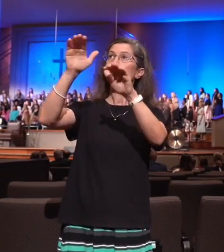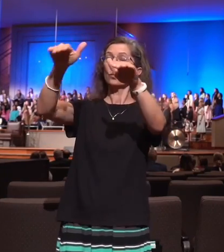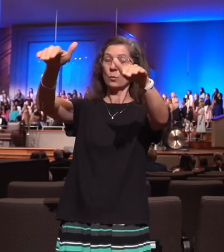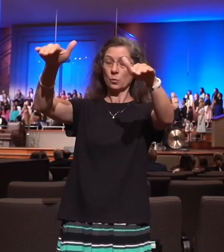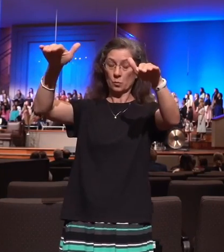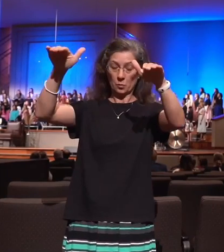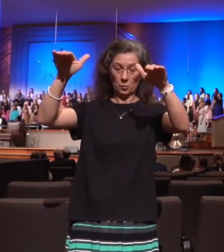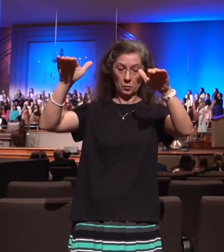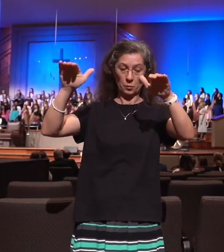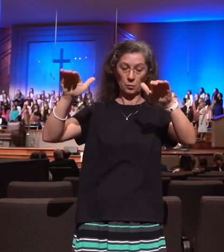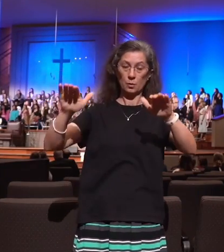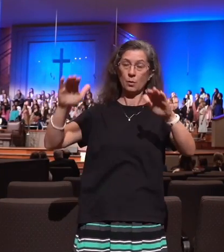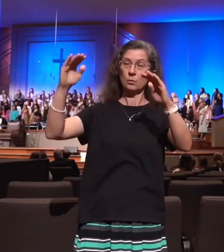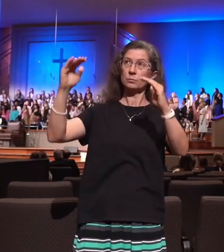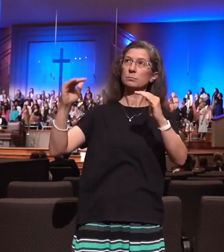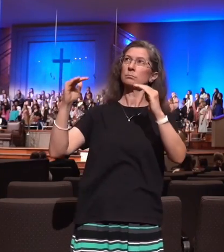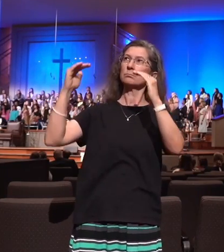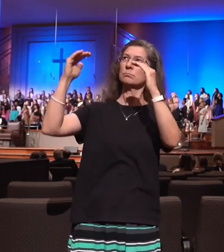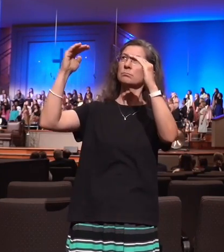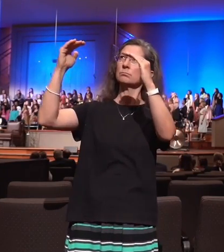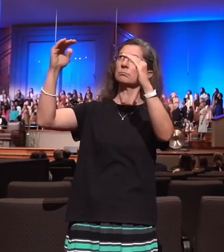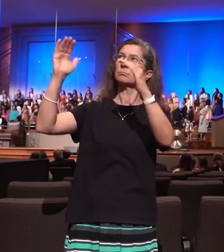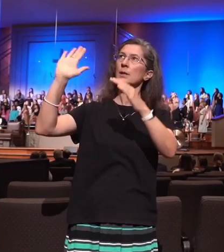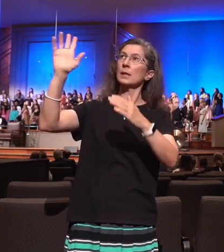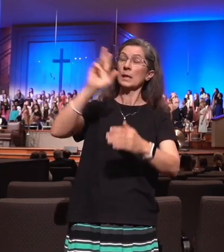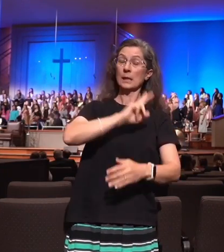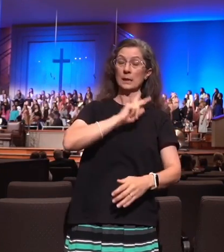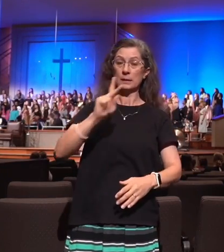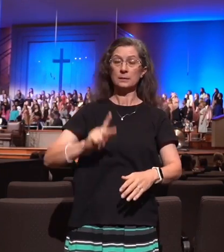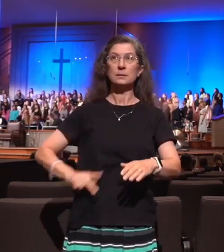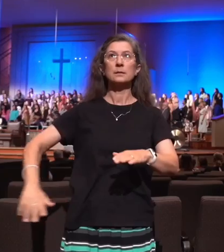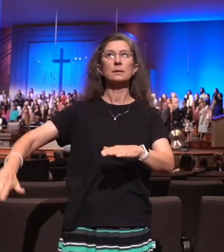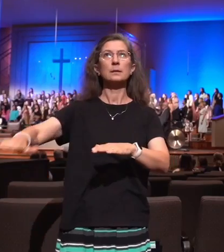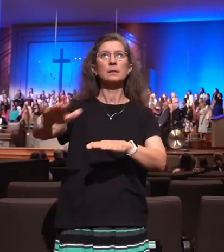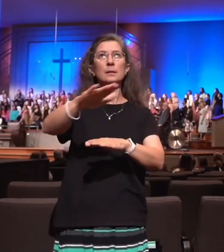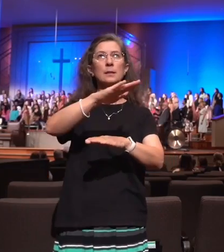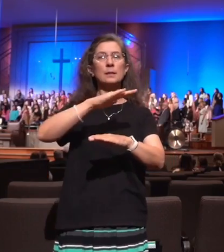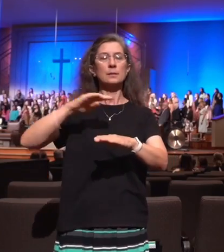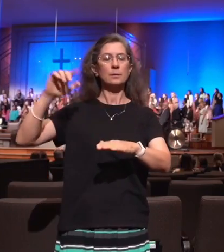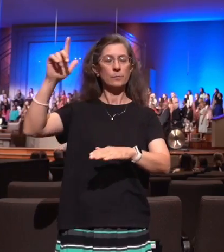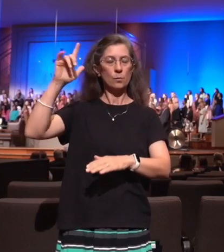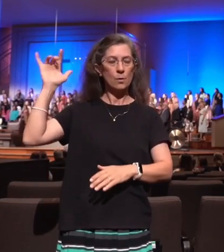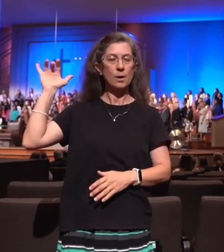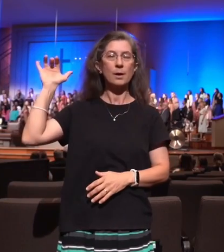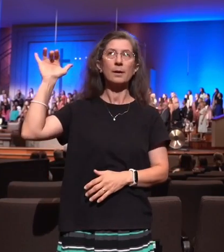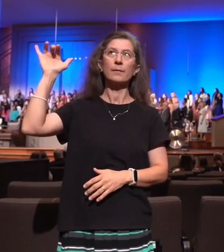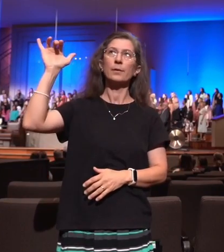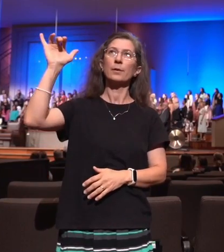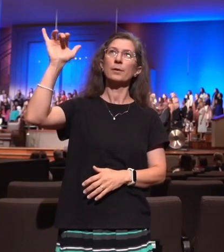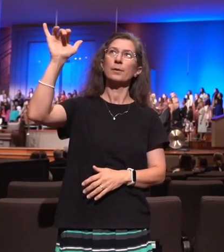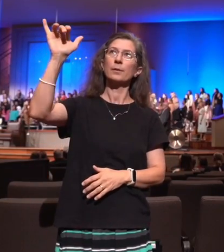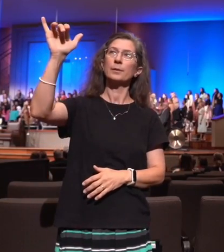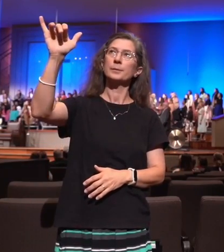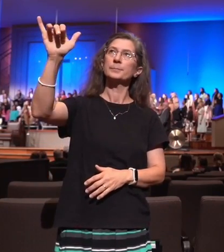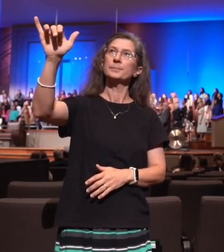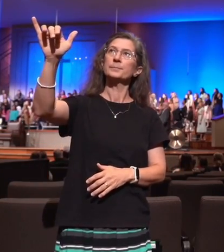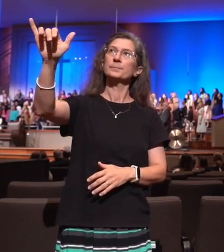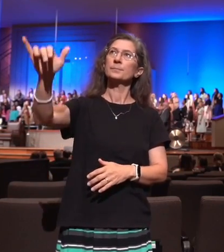majestic and eternal, His kingdom stands alone. There is no